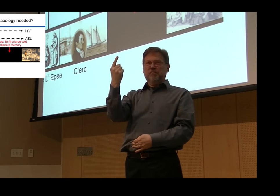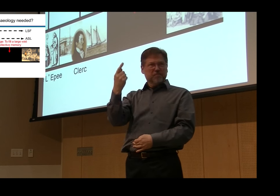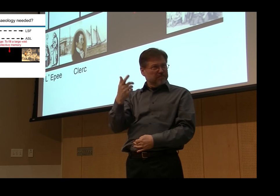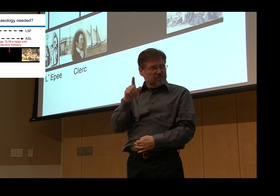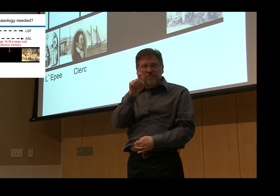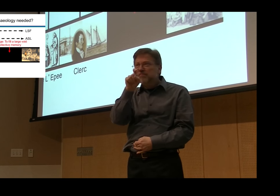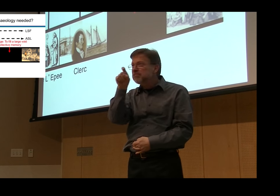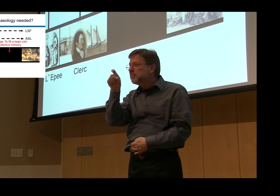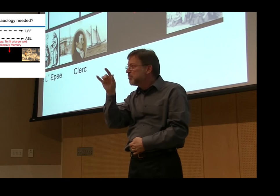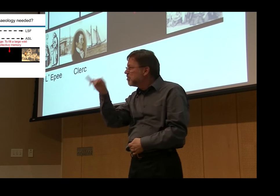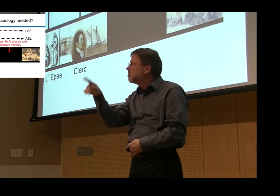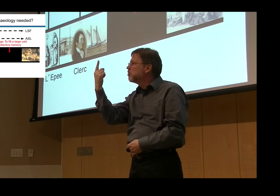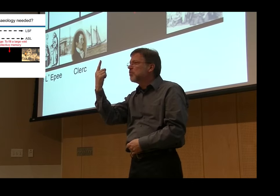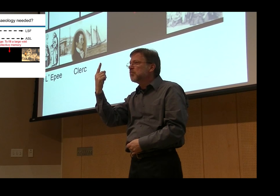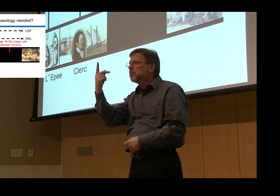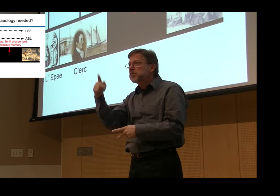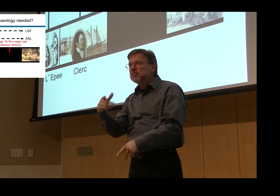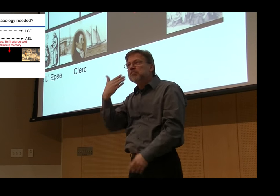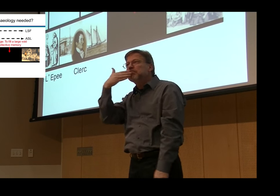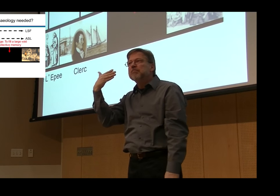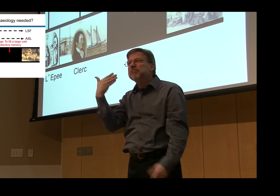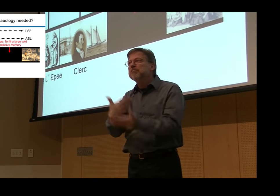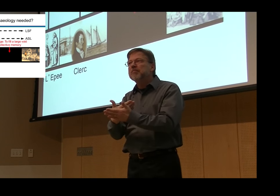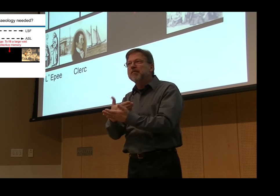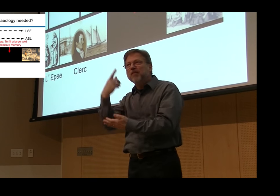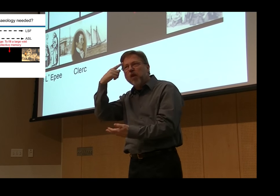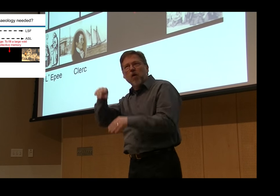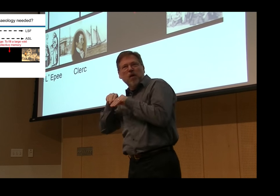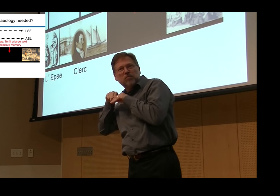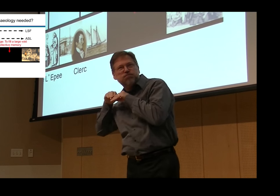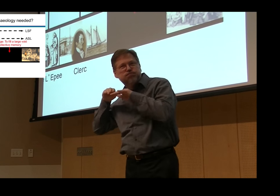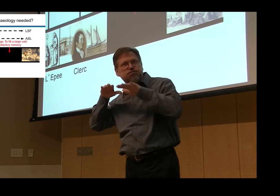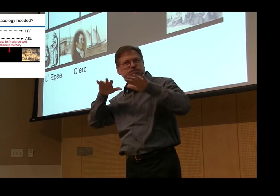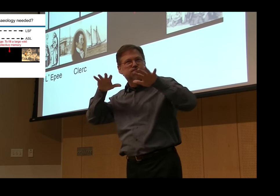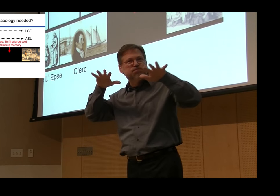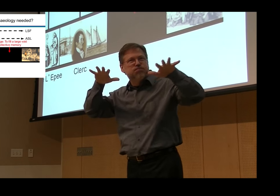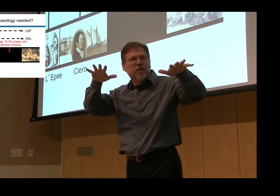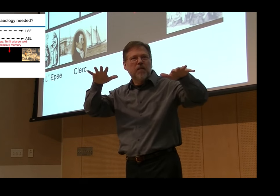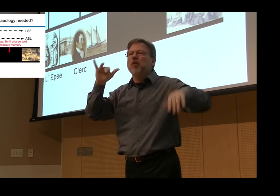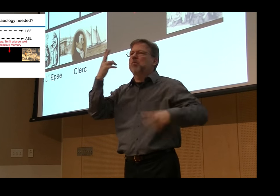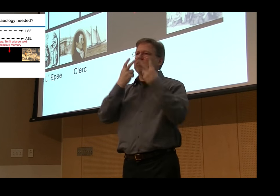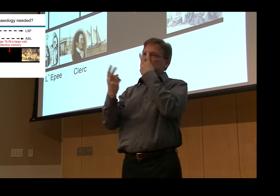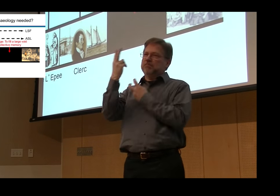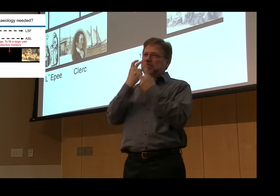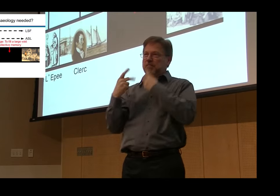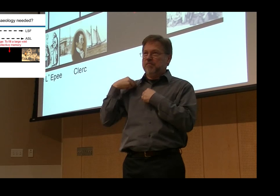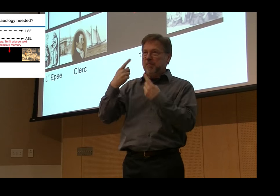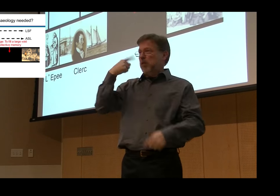and it ended up bringing Laurent Clerc to the United States as the only deaf representative of French Sign Language.